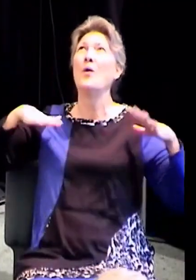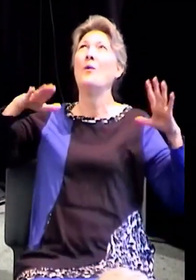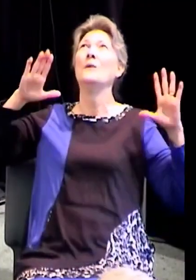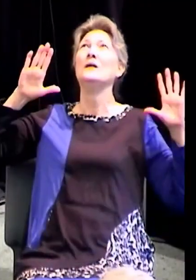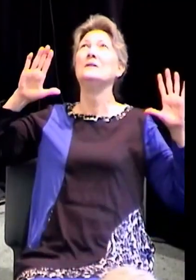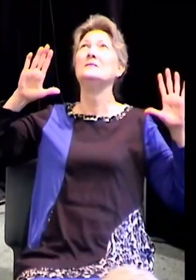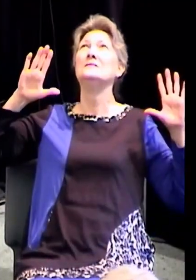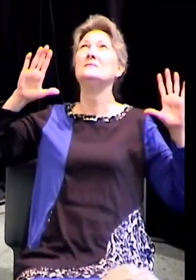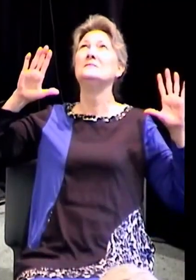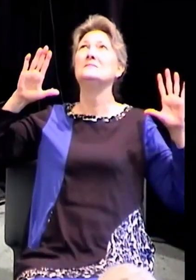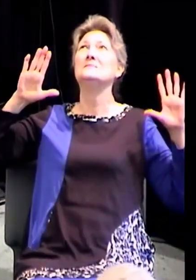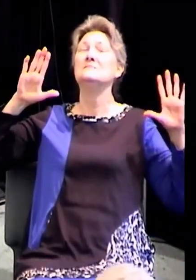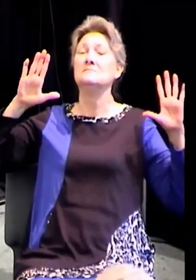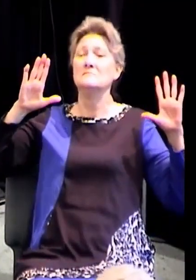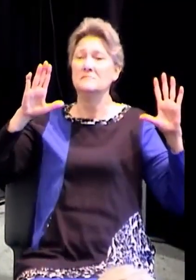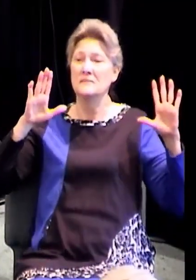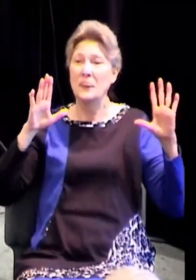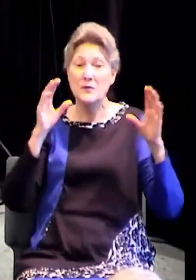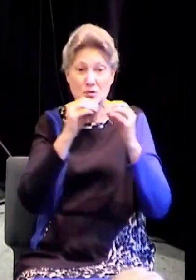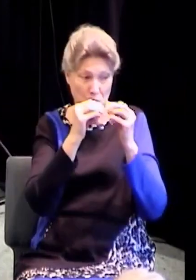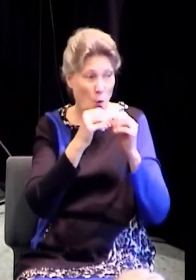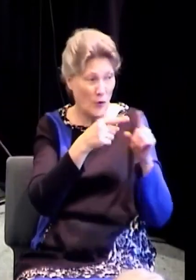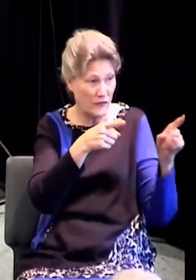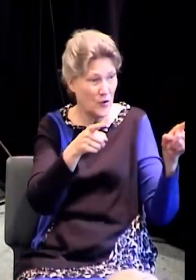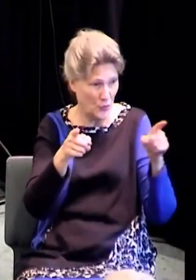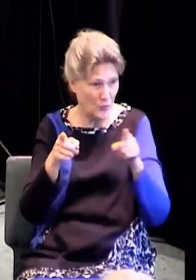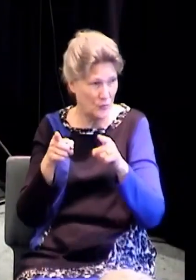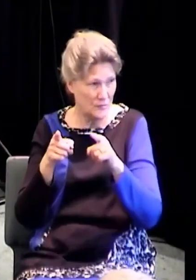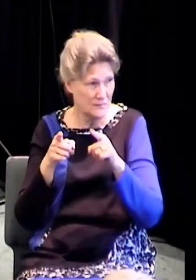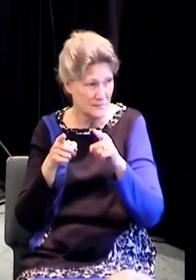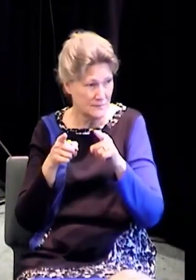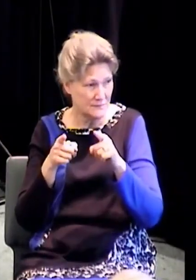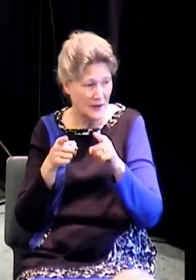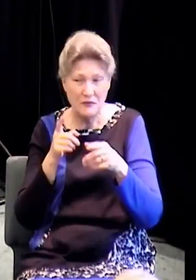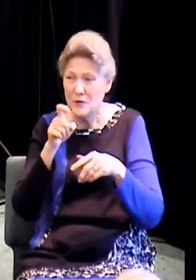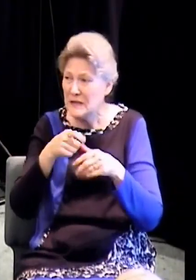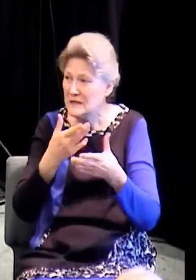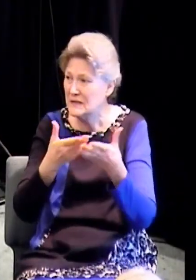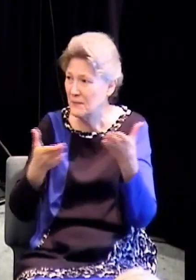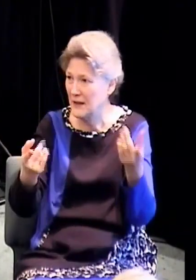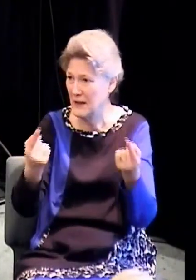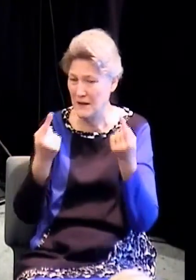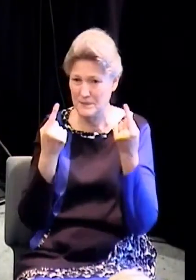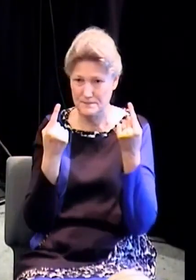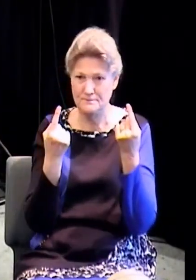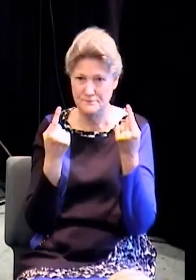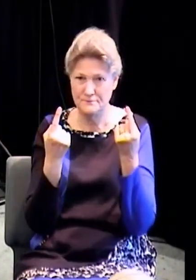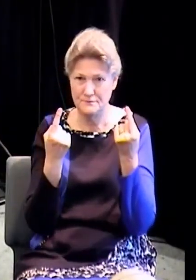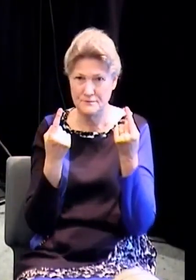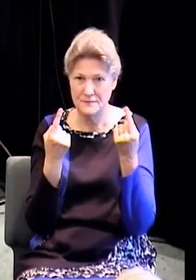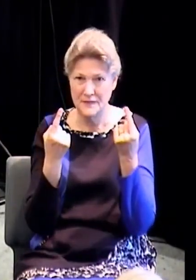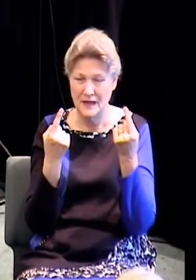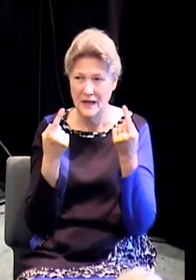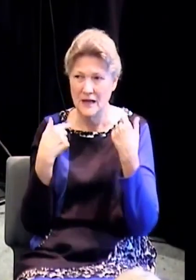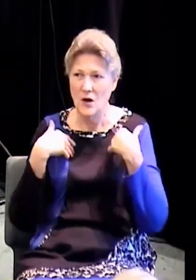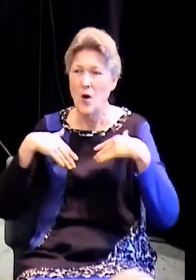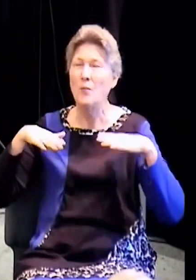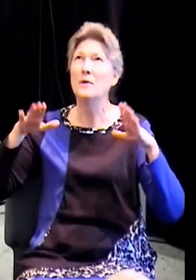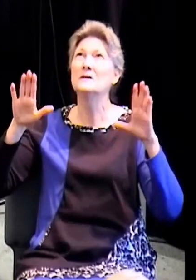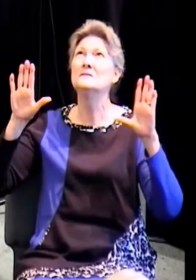have no idea what God is going to give you but if you'll come to this altar and just open, just cup your hands and